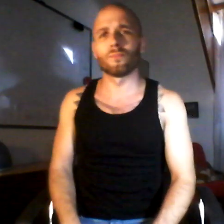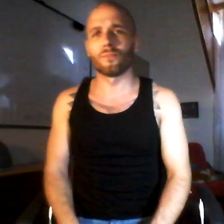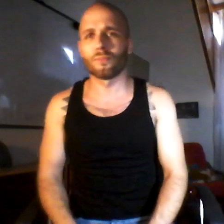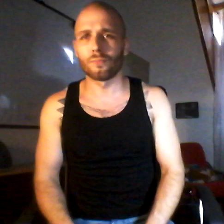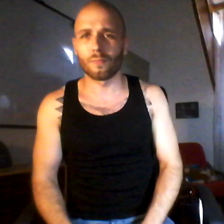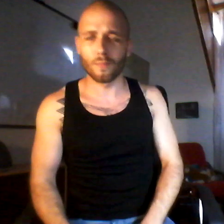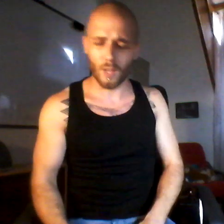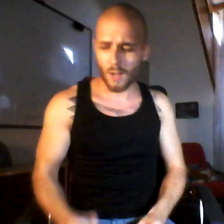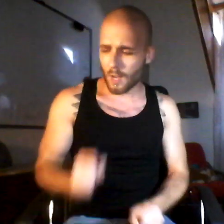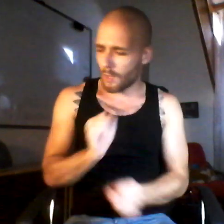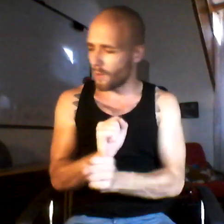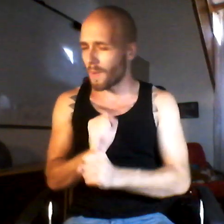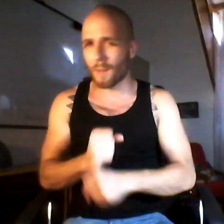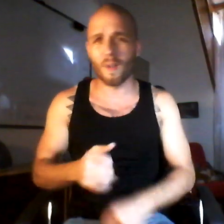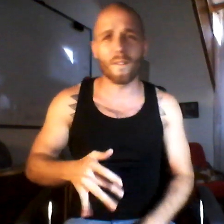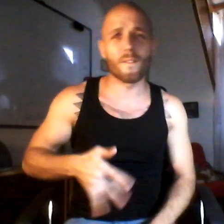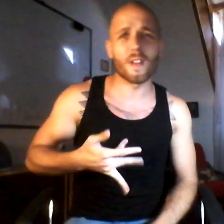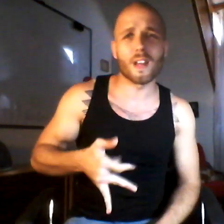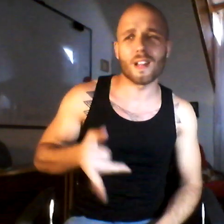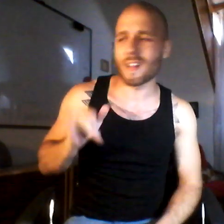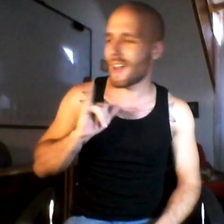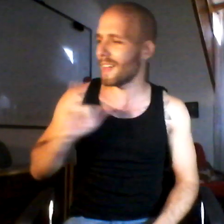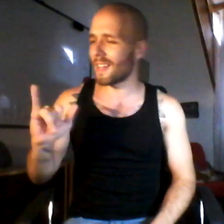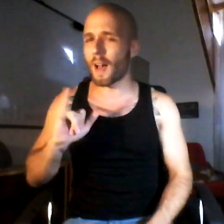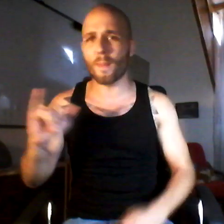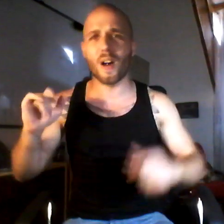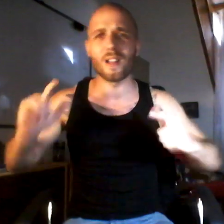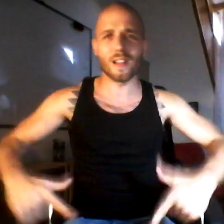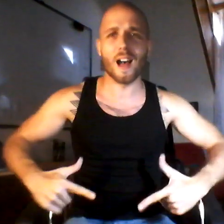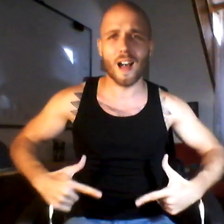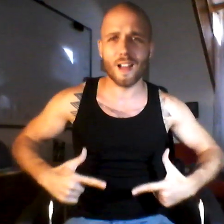You make me feel like I'm alive